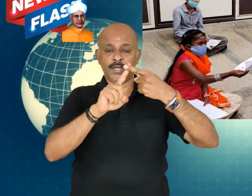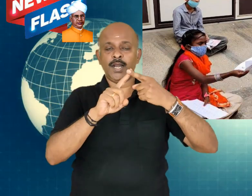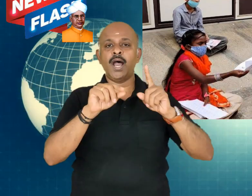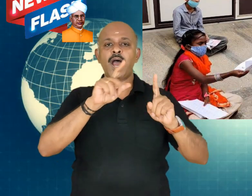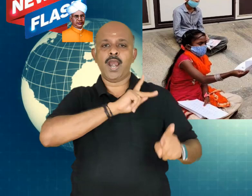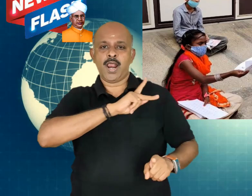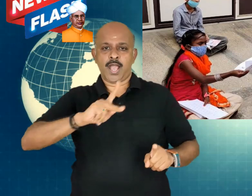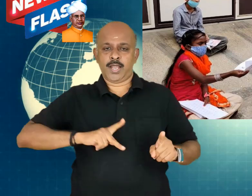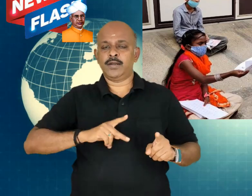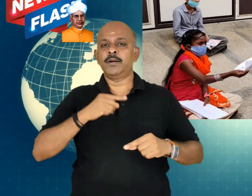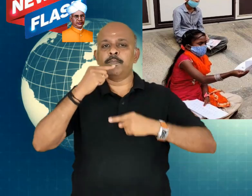norm.